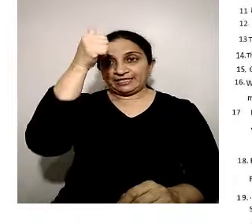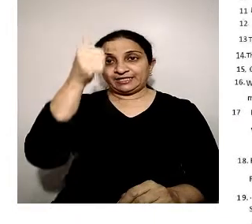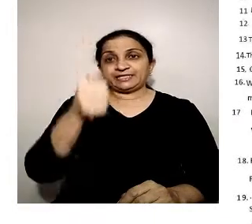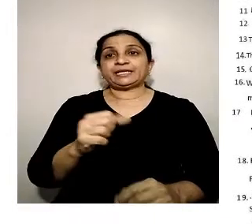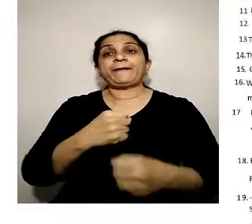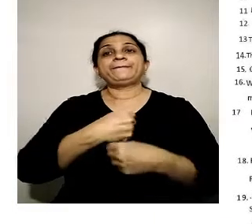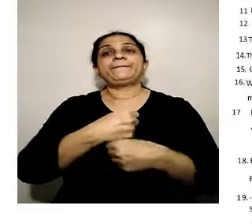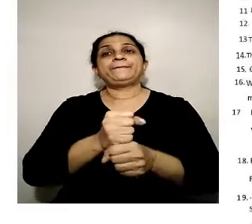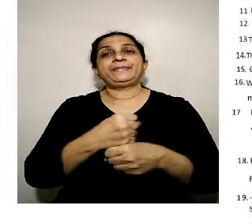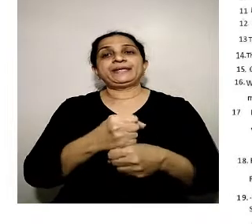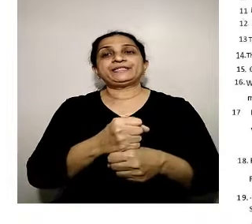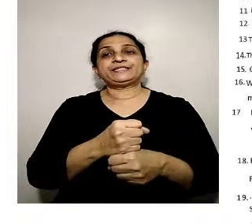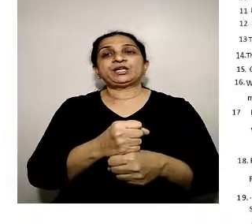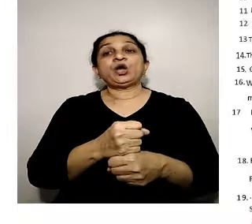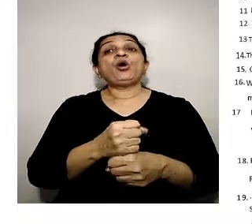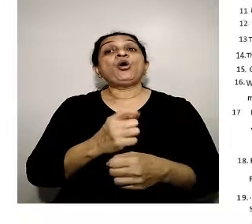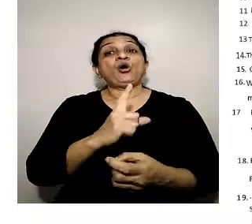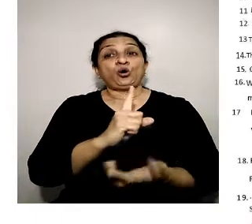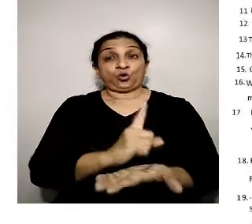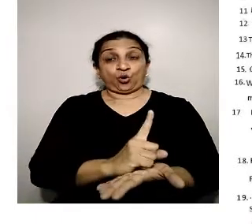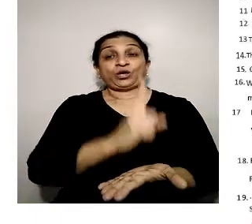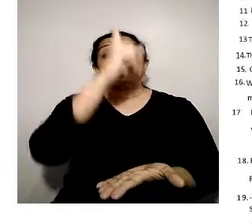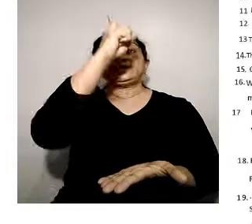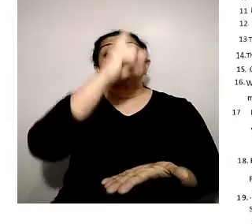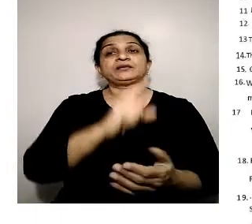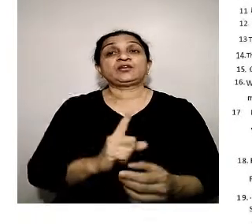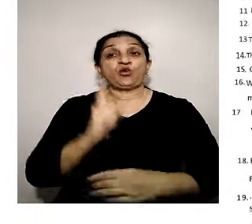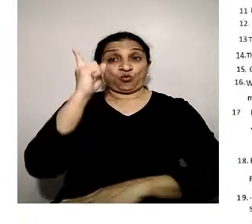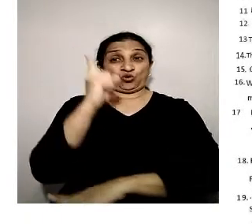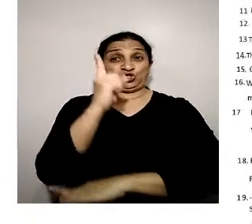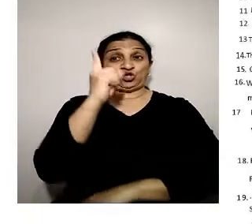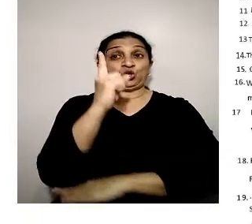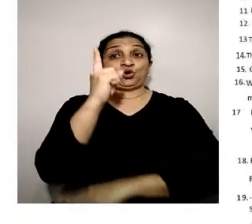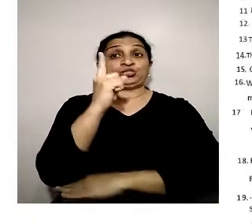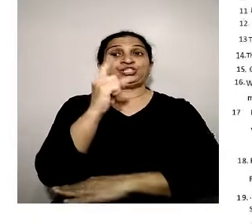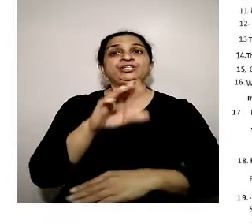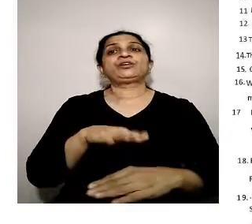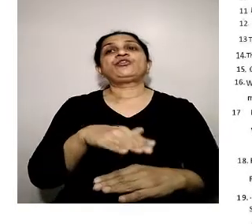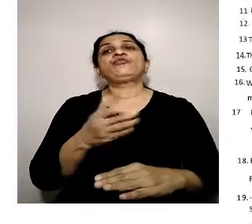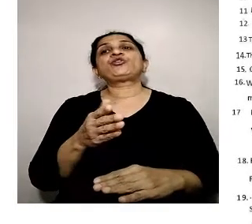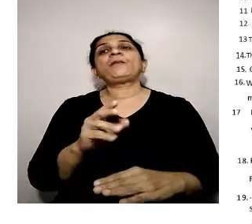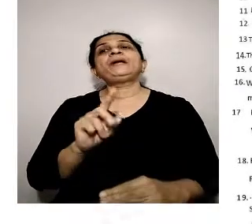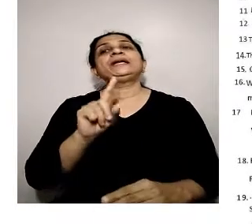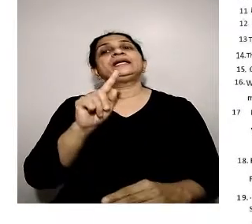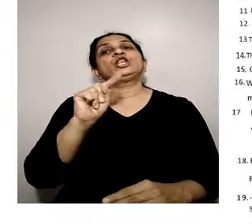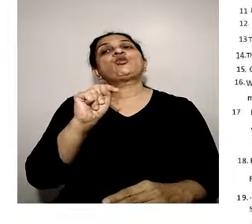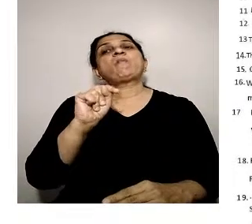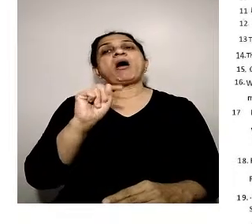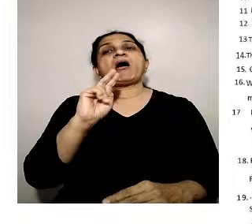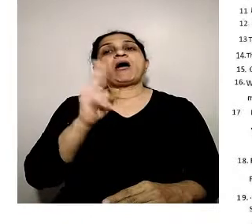The first Indian built rocket was launched from